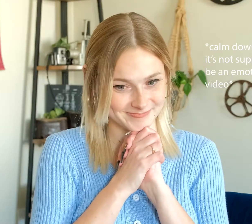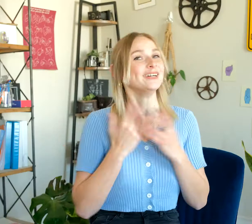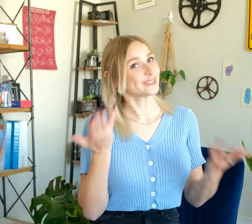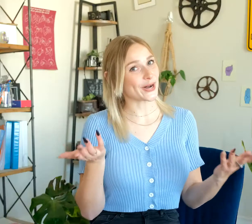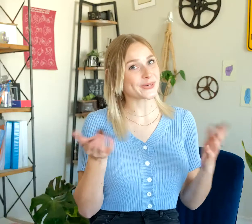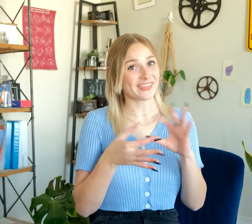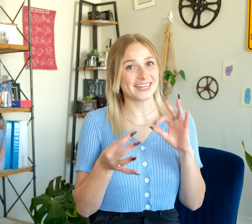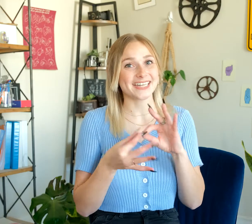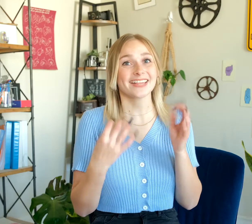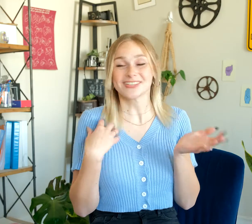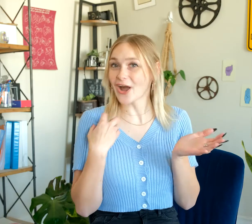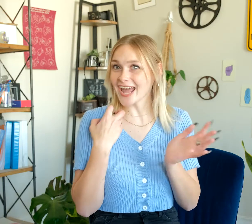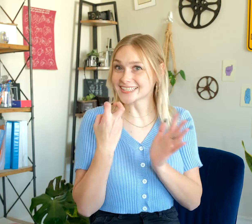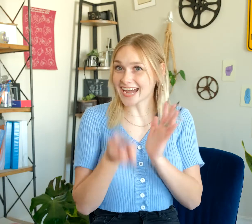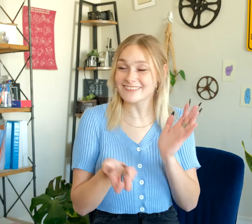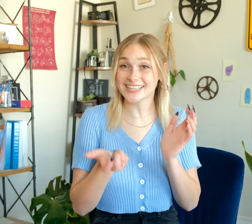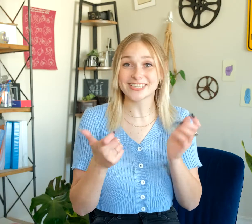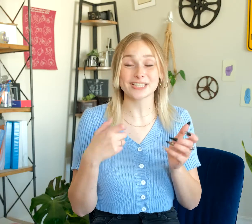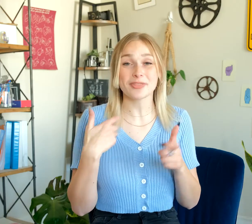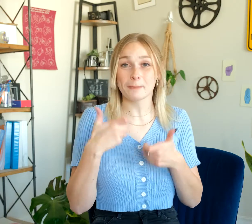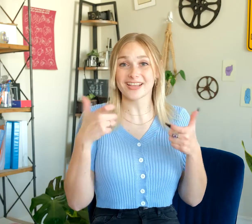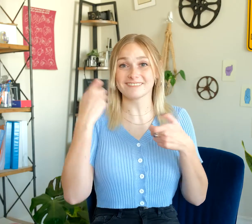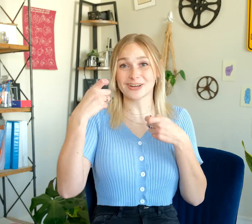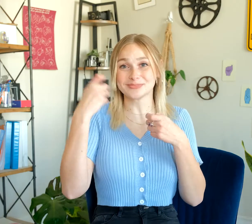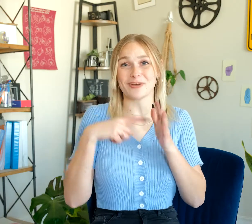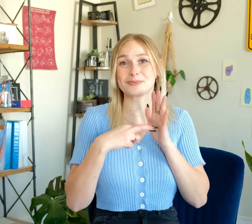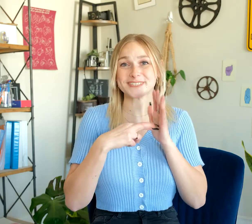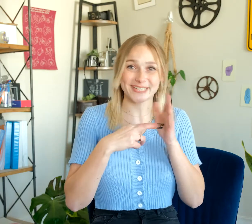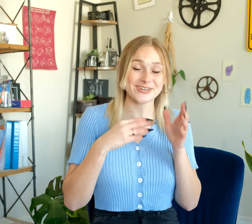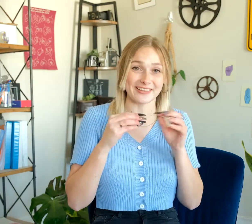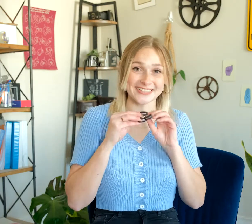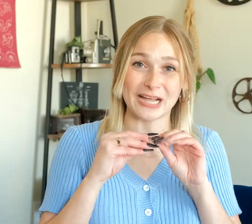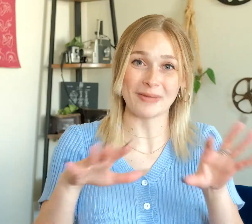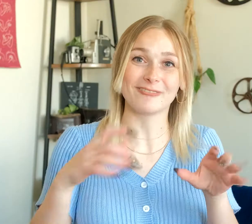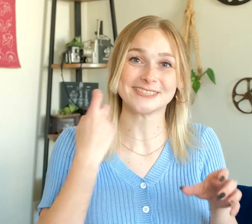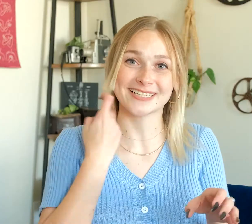So with that said, let's go ahead and dive into some of the big films and representation that's come out recently.